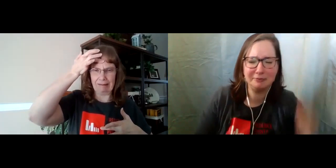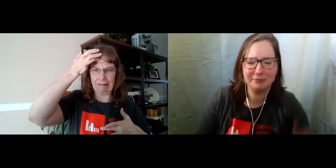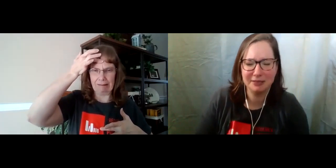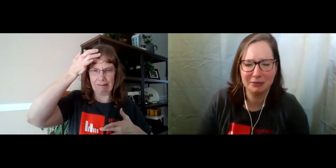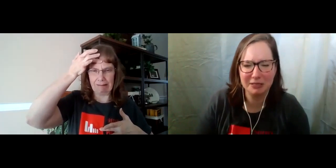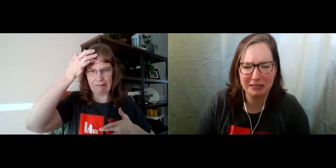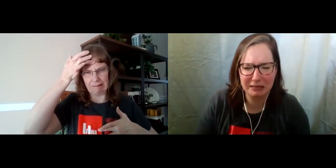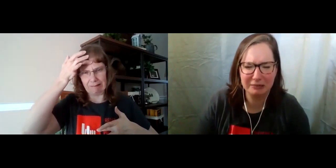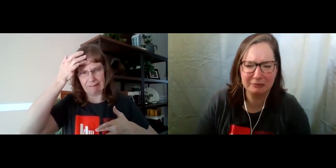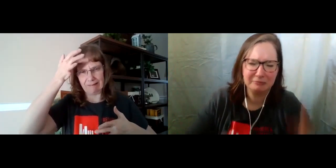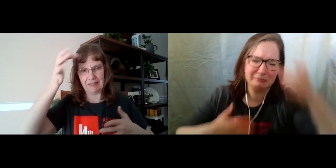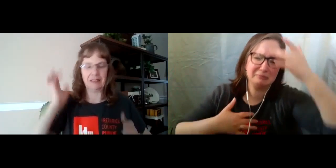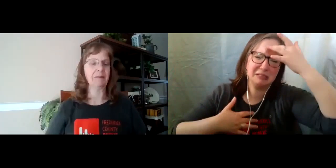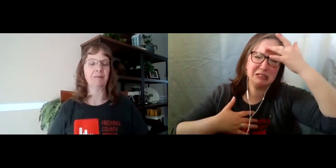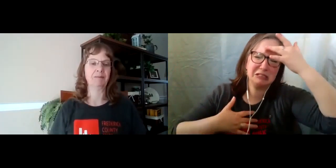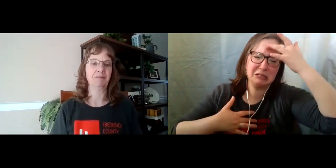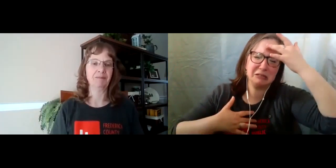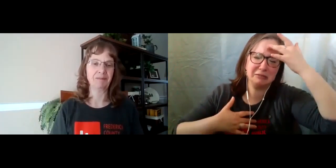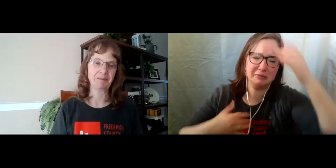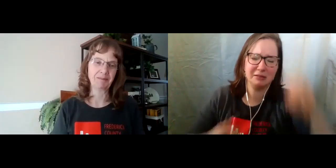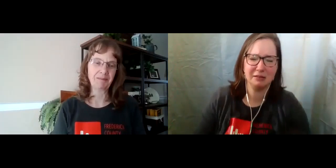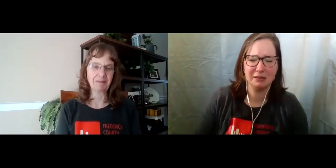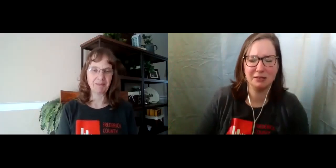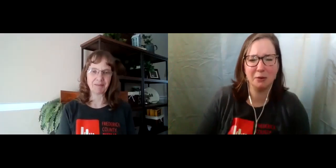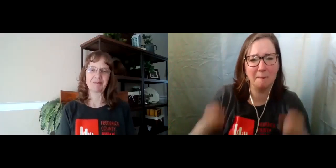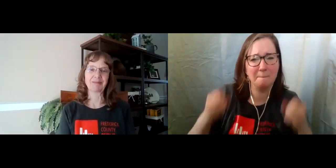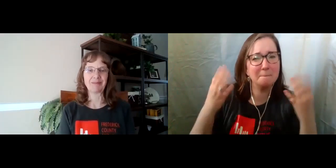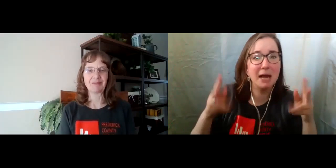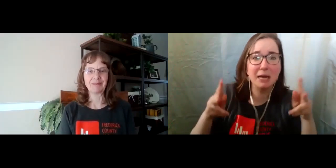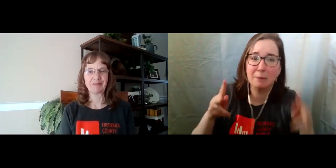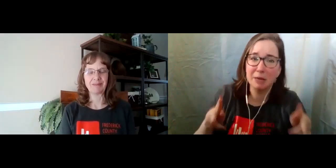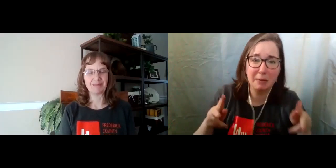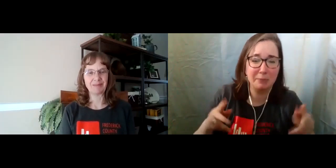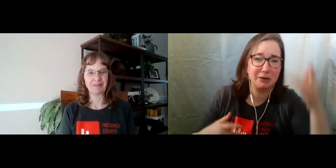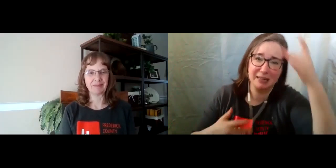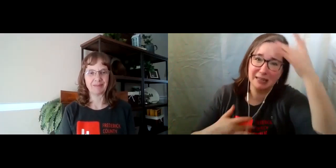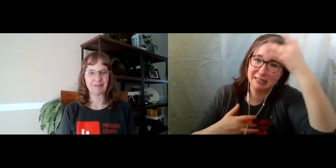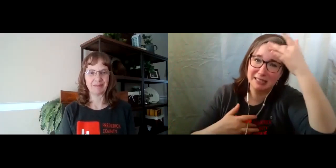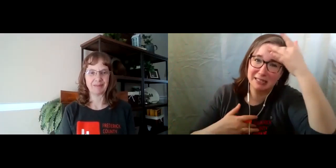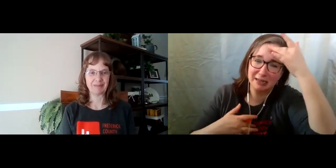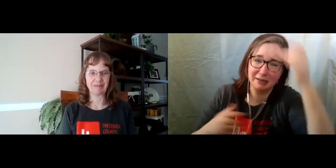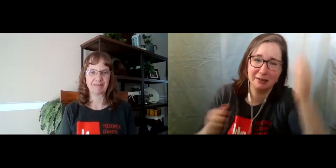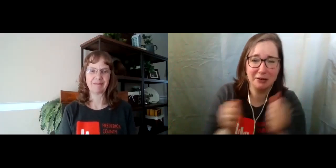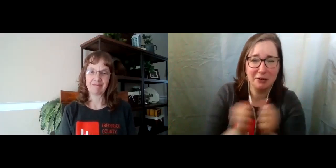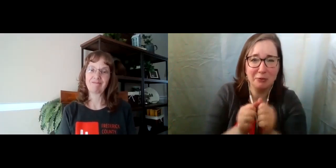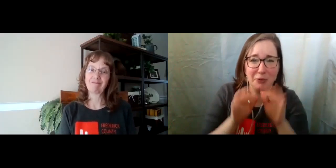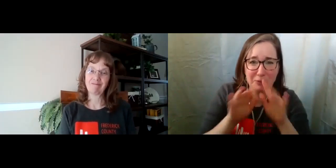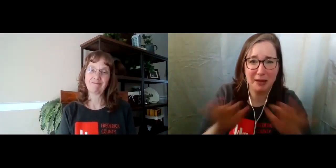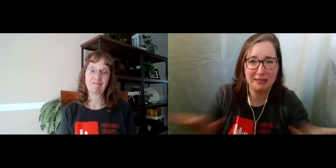sick, sick. So many people are getting sick with the pandemic.